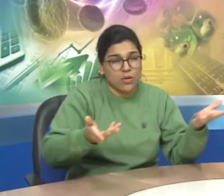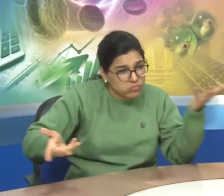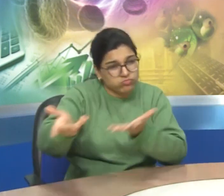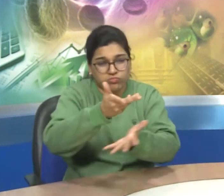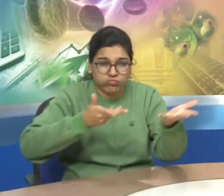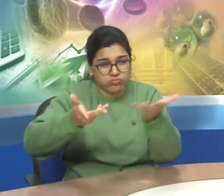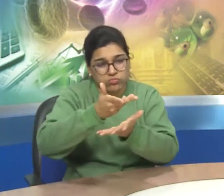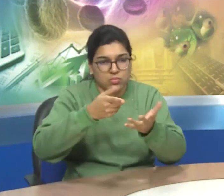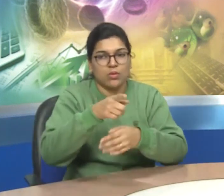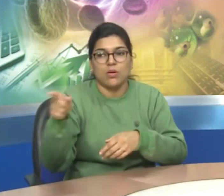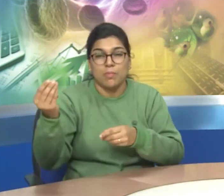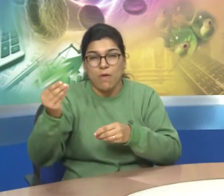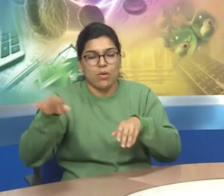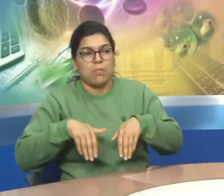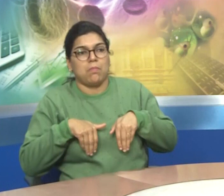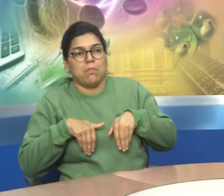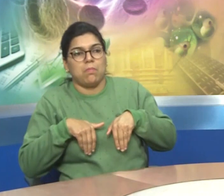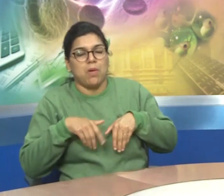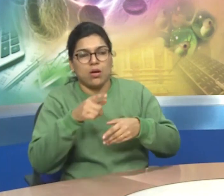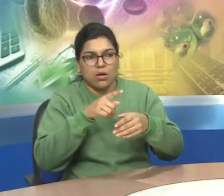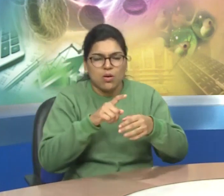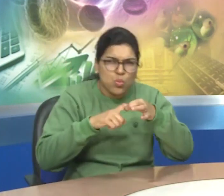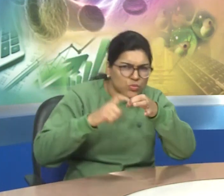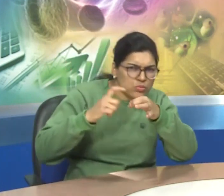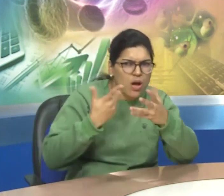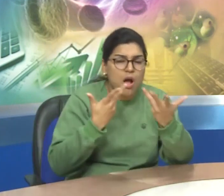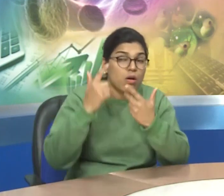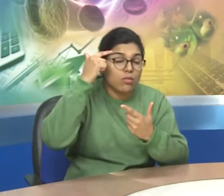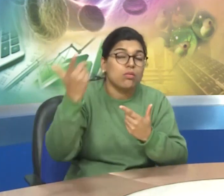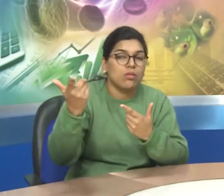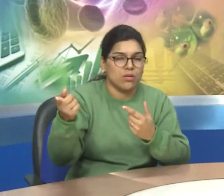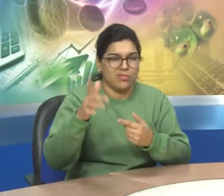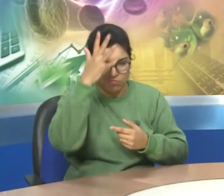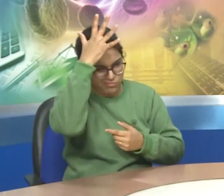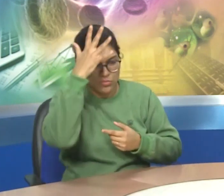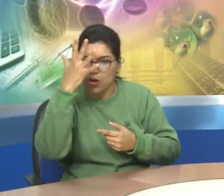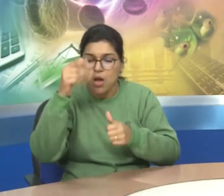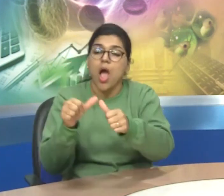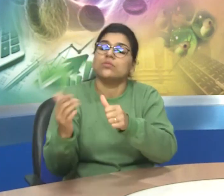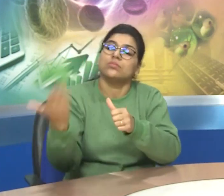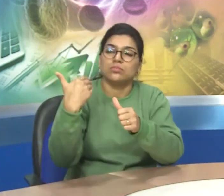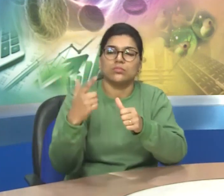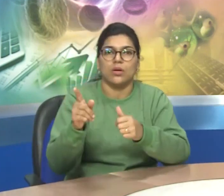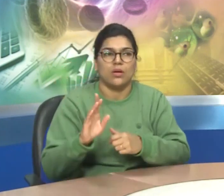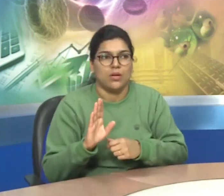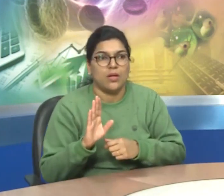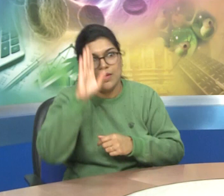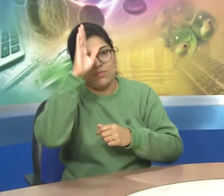in question hour the ministers have to answer the questions raised by the members